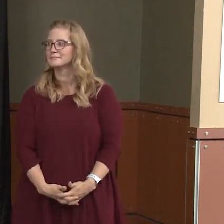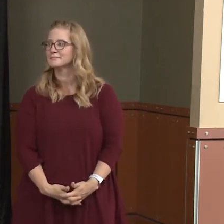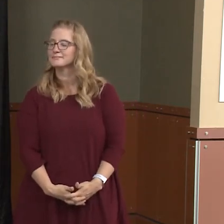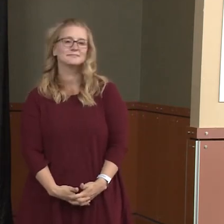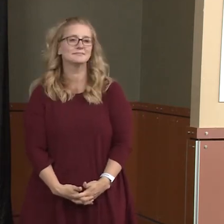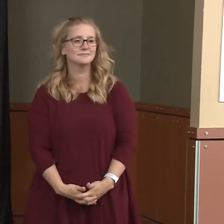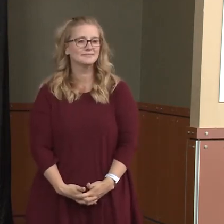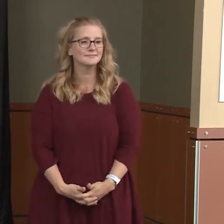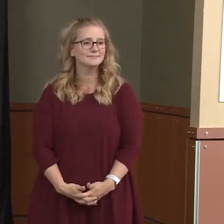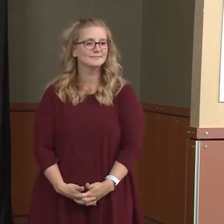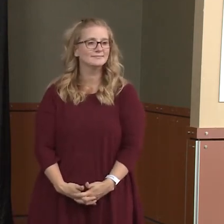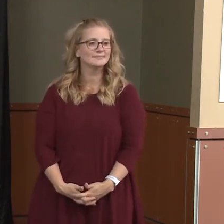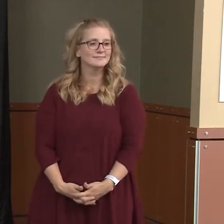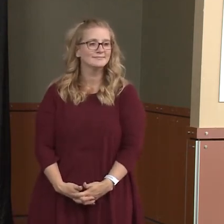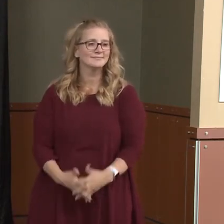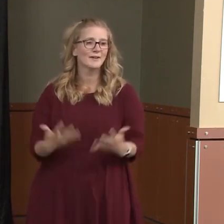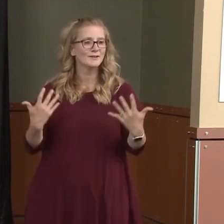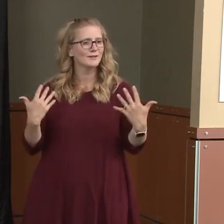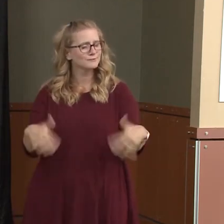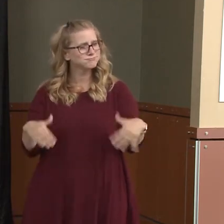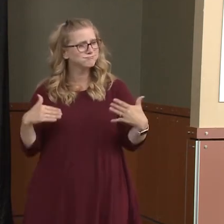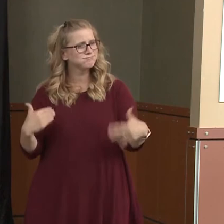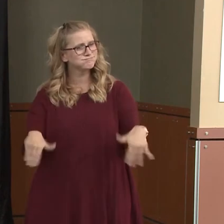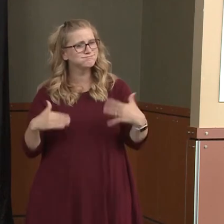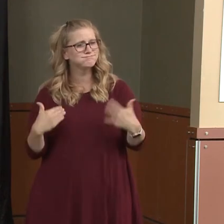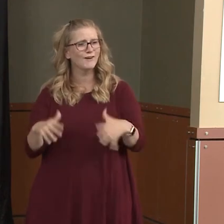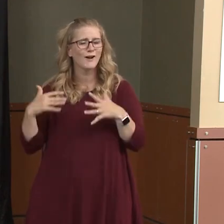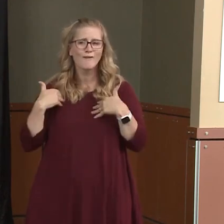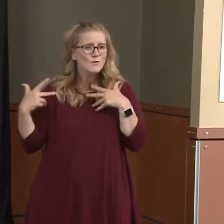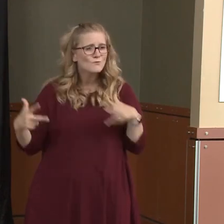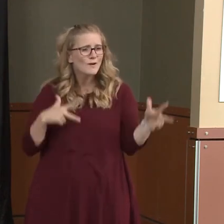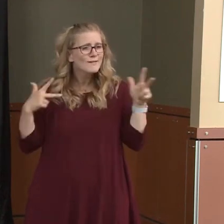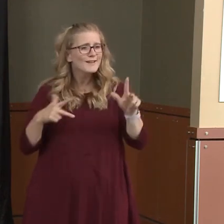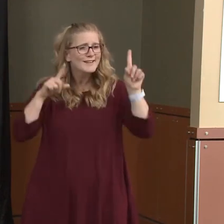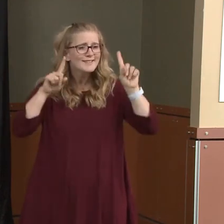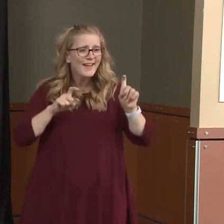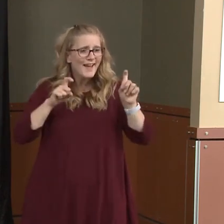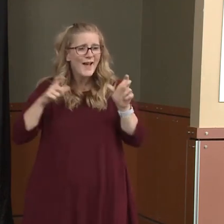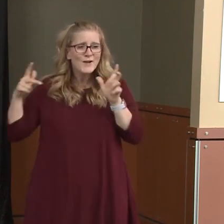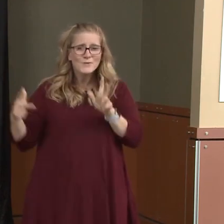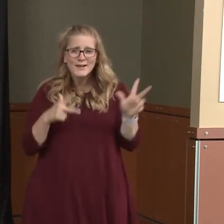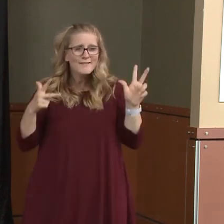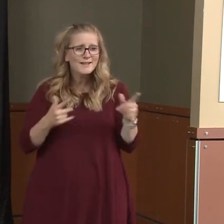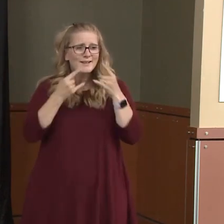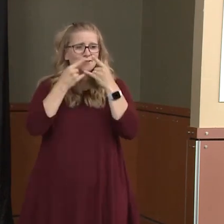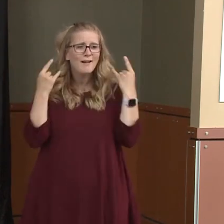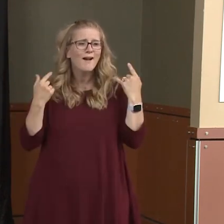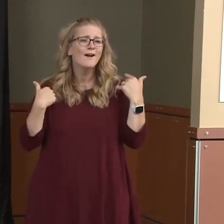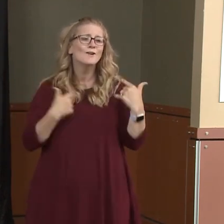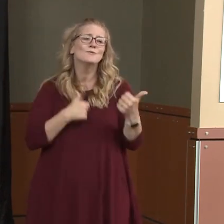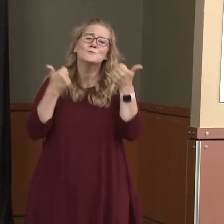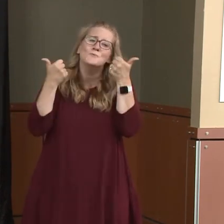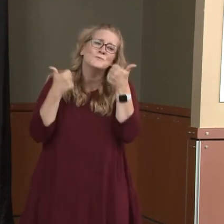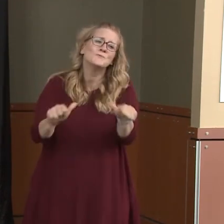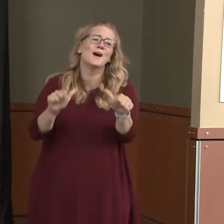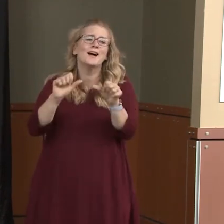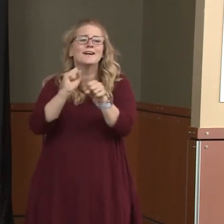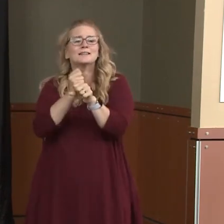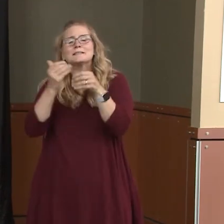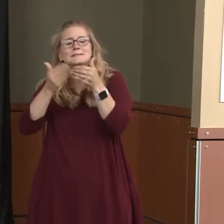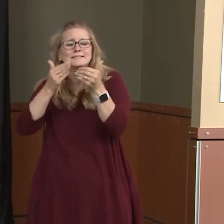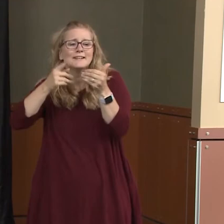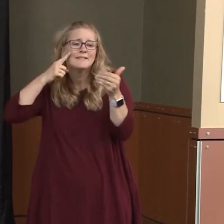Well, that's exceptional. We've got drive-through testing. Drive-through, get your mask. We're making it as convenient as possible, Tri-Cities. So take advantage of that for sure.